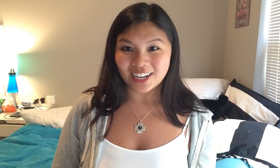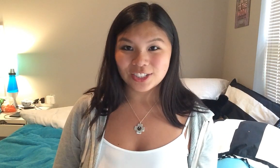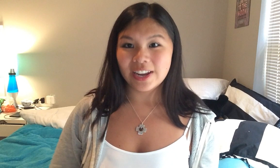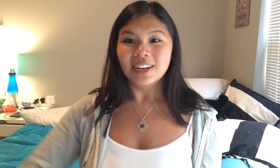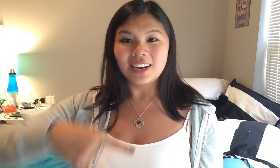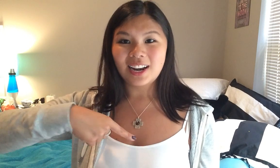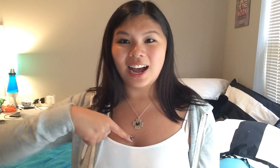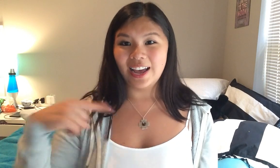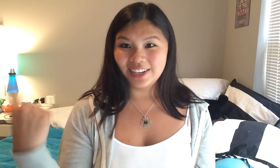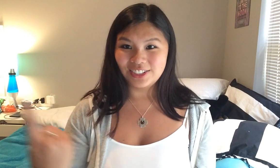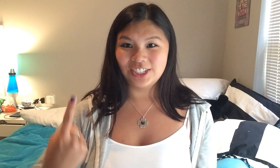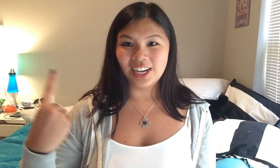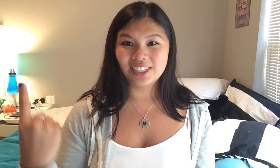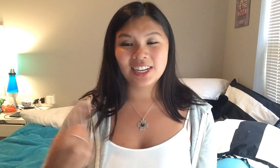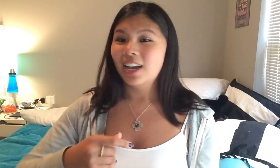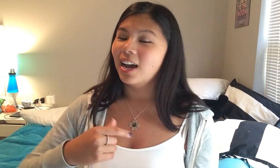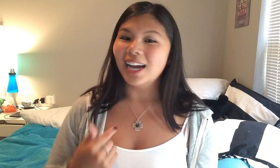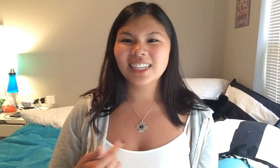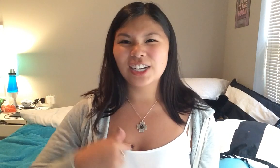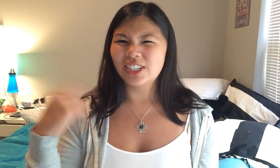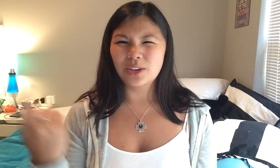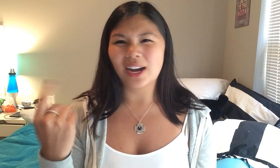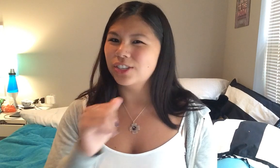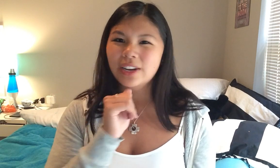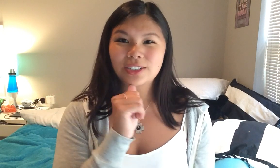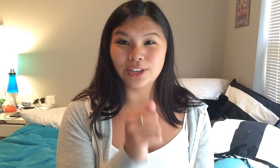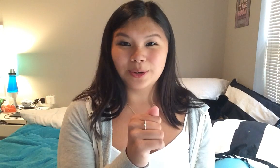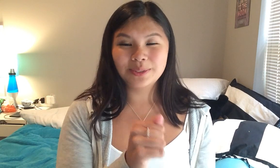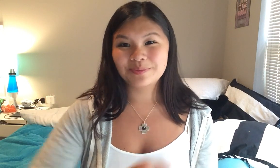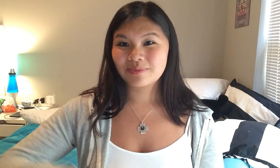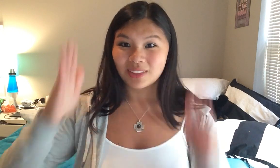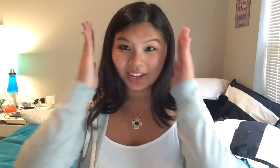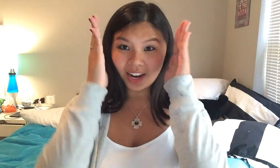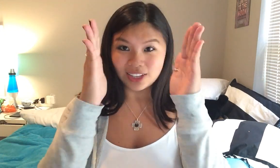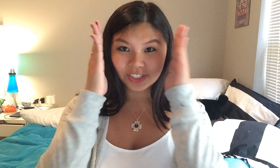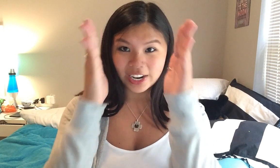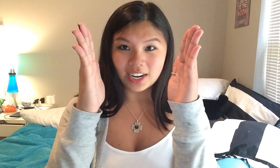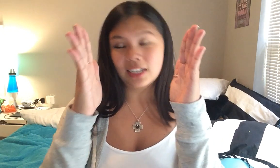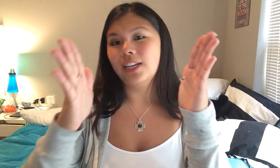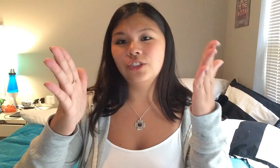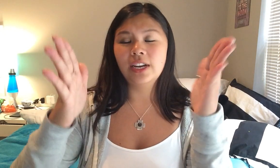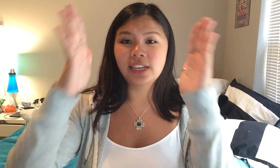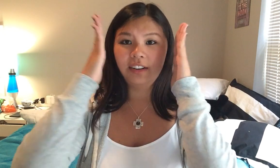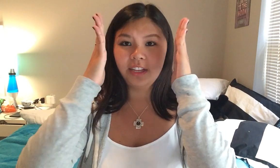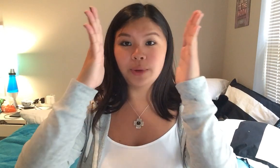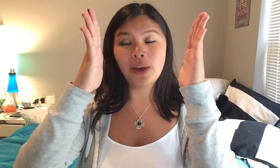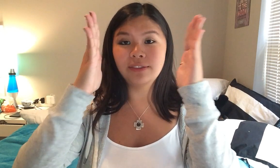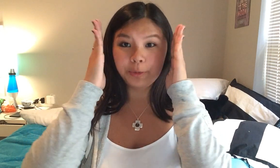concentrate I just I don't don't concentrate and concentrate is kind of like where you have two